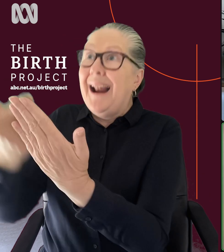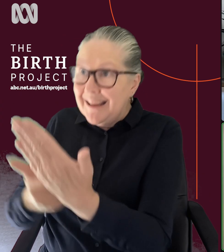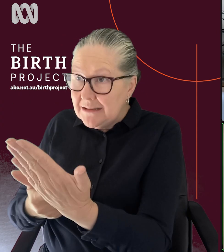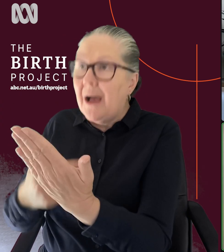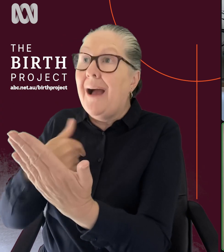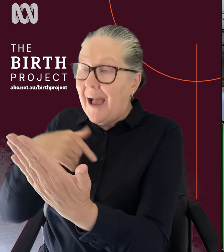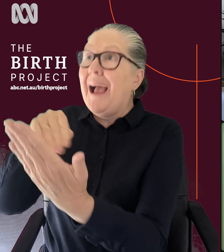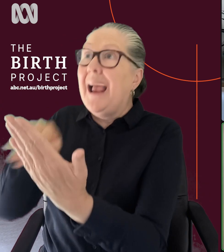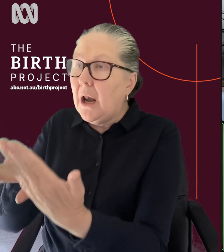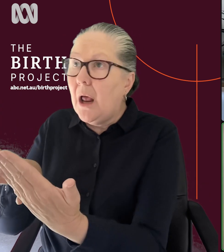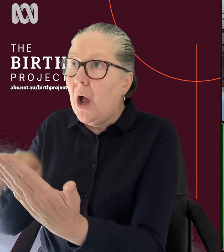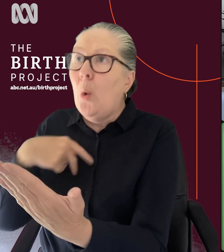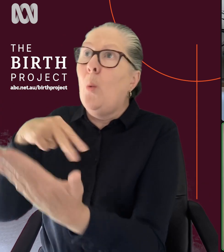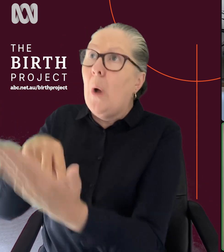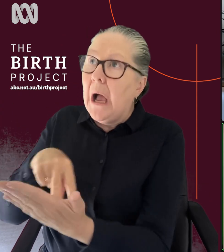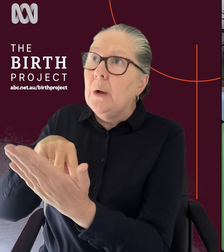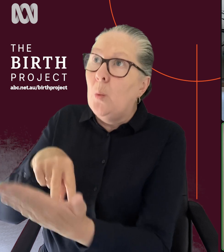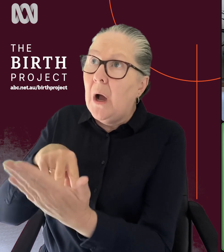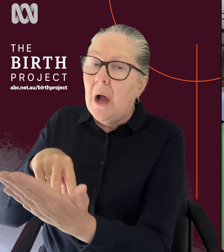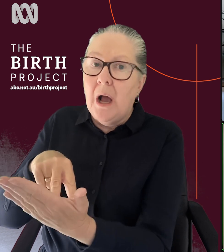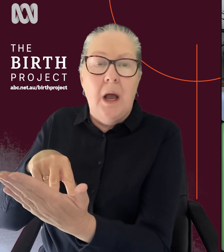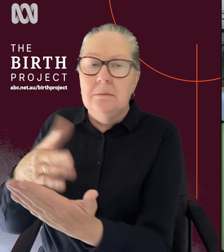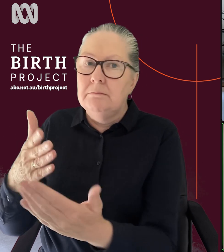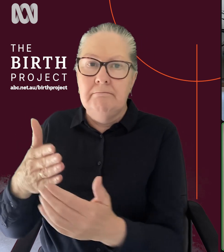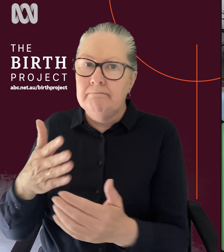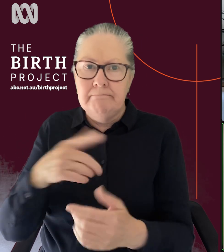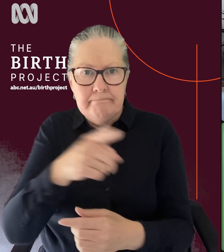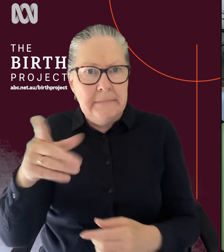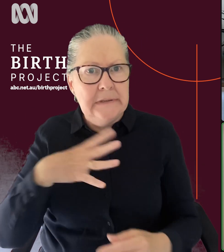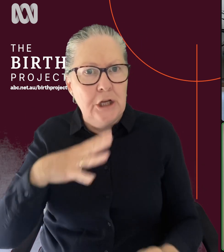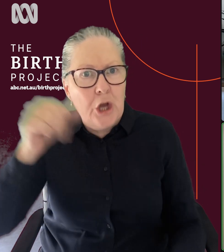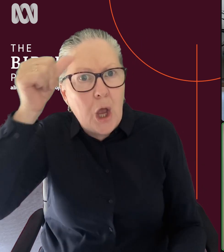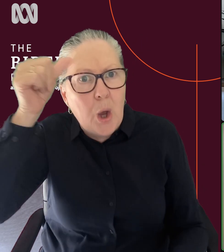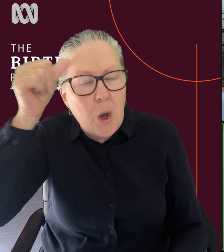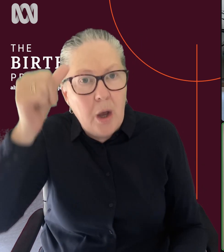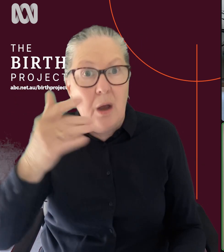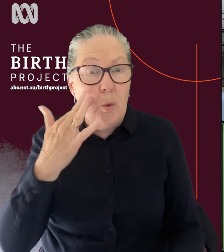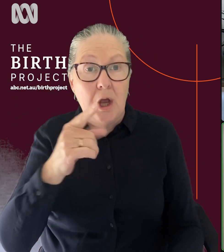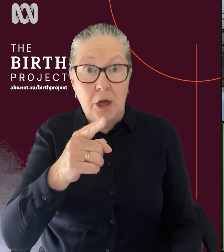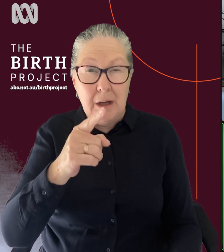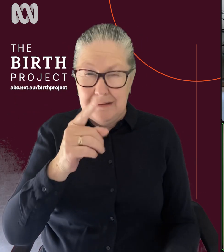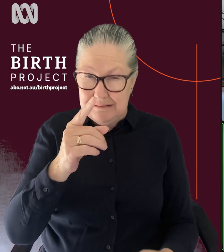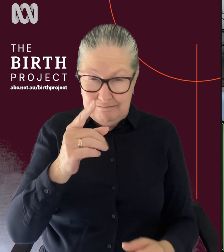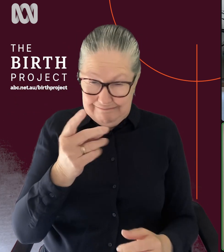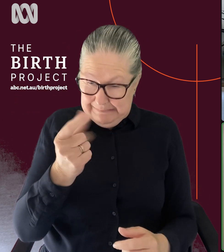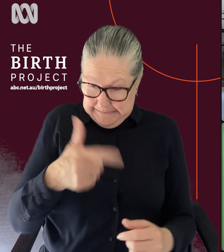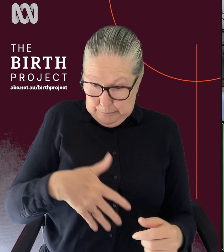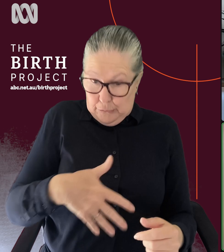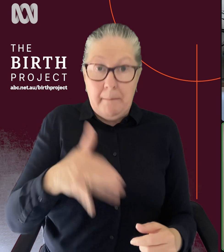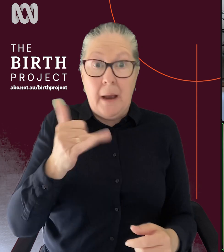go on the waiting list and then wait. But it assumes a lot of knowledge. And often once you fall pregnant, particularly if you haven't perhaps planned it,